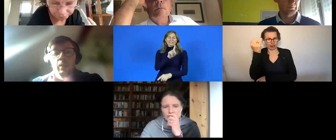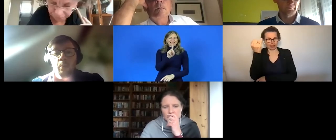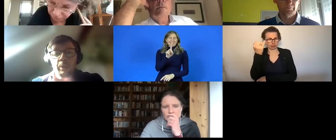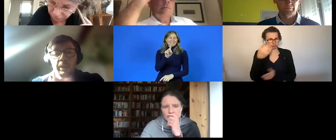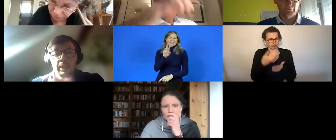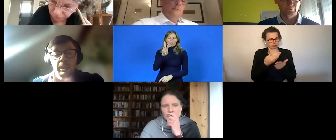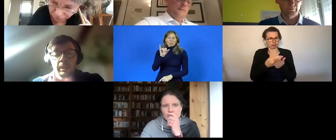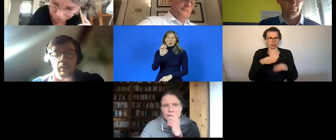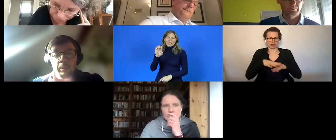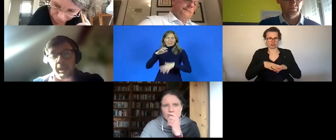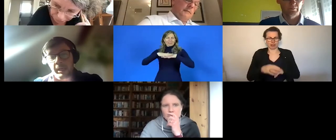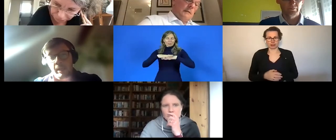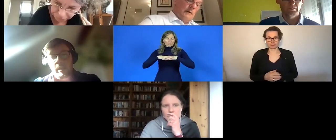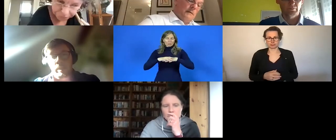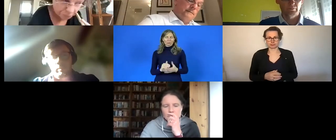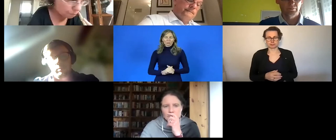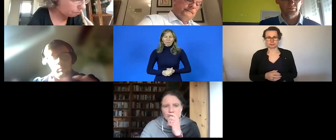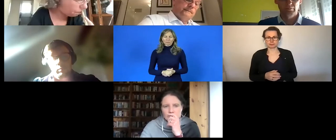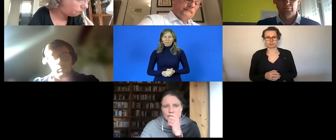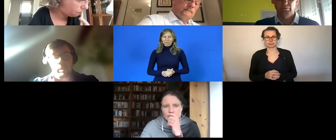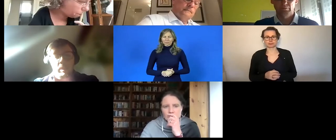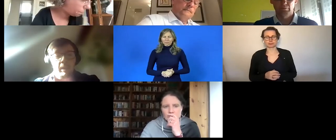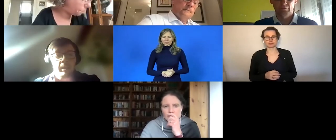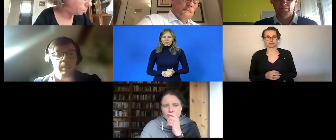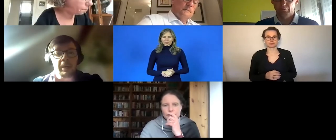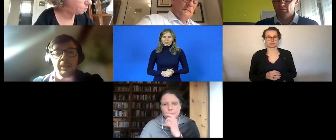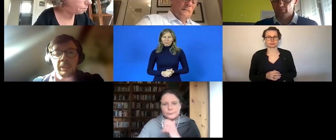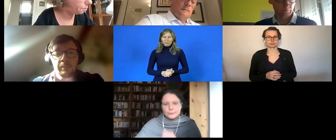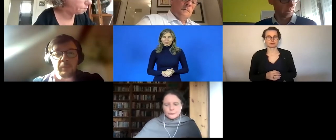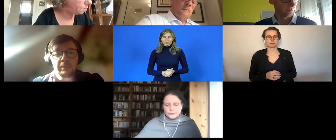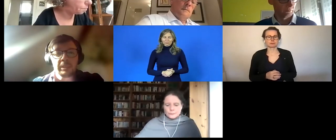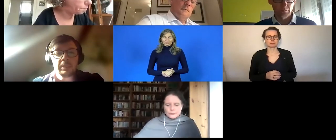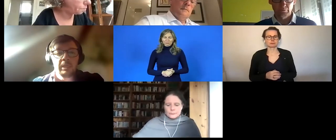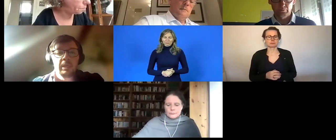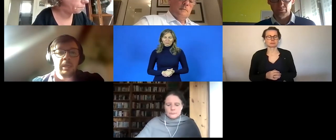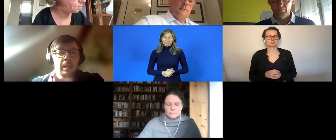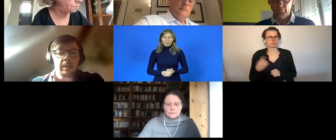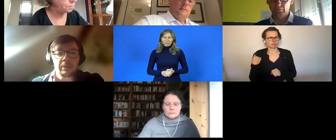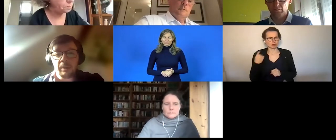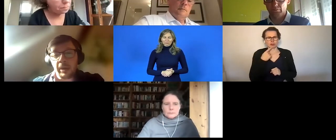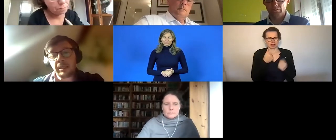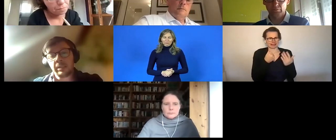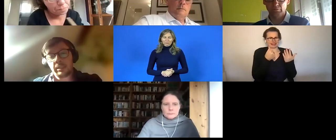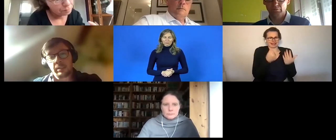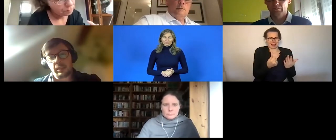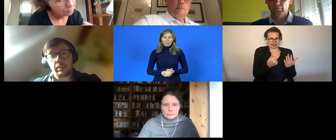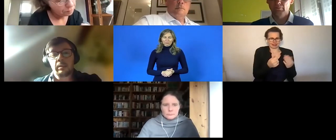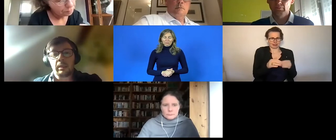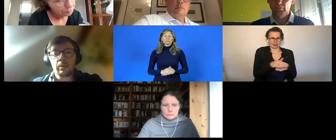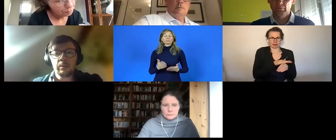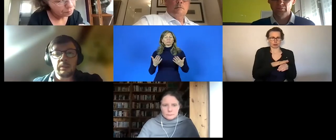we we are again uh uh uh a partnership of six uh national partners